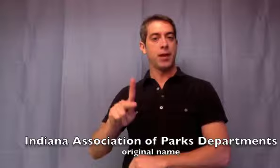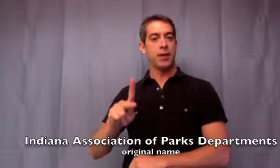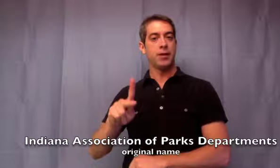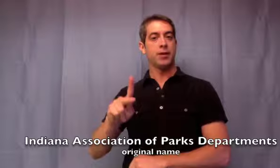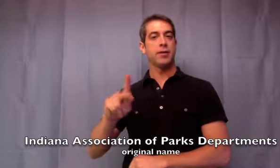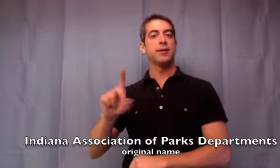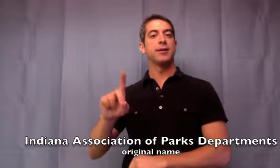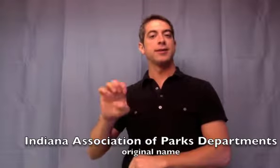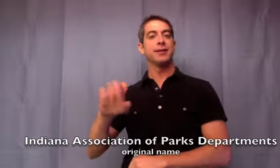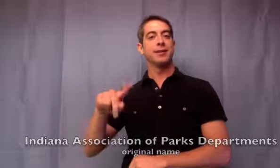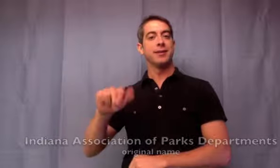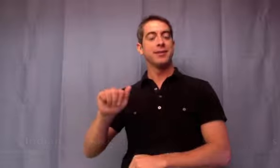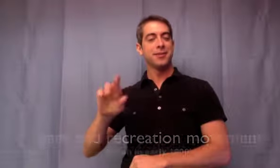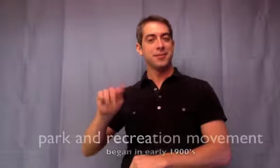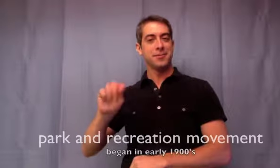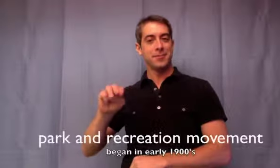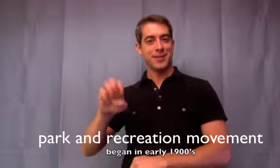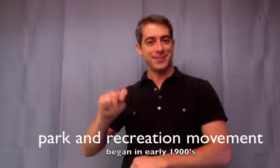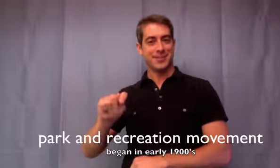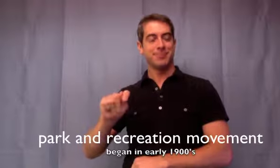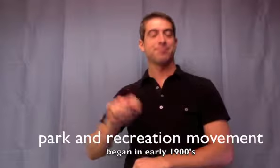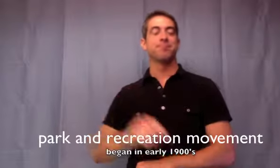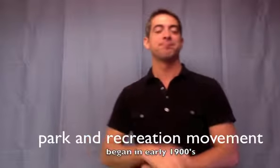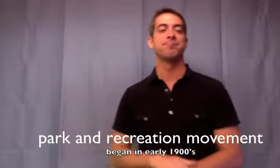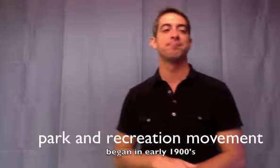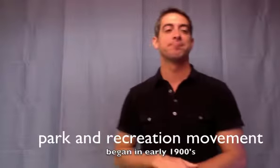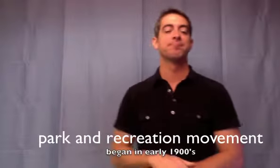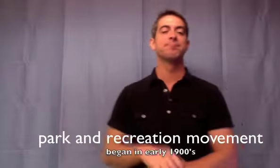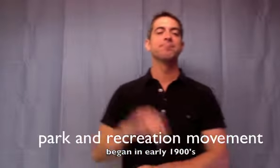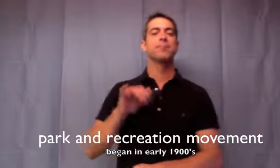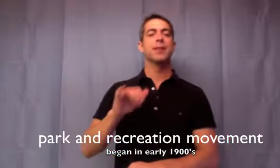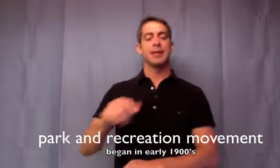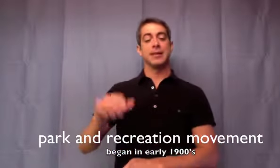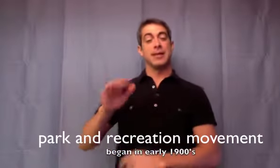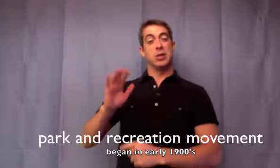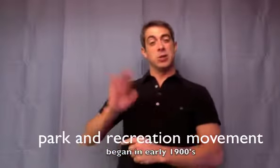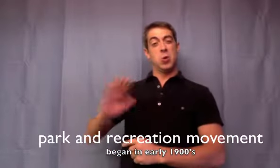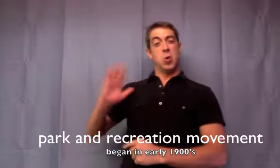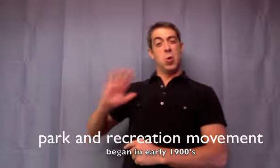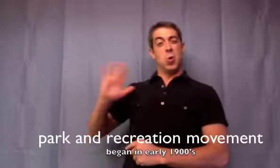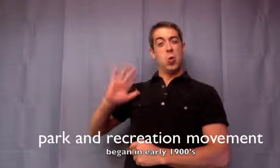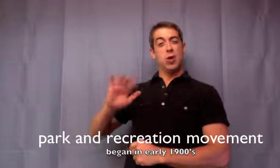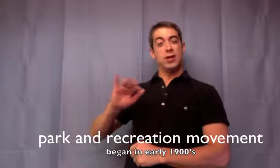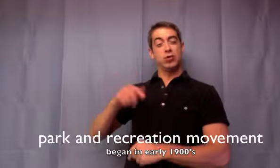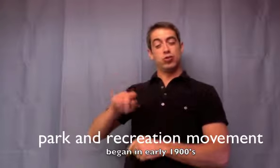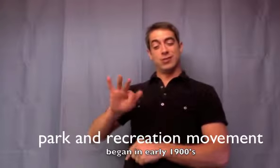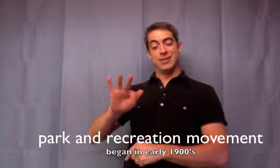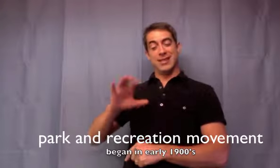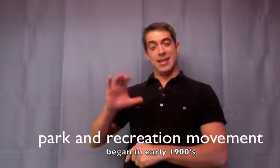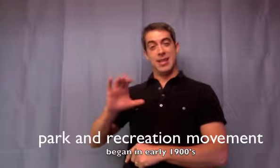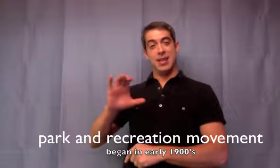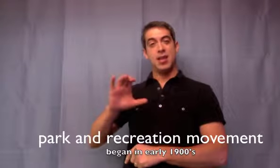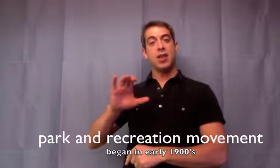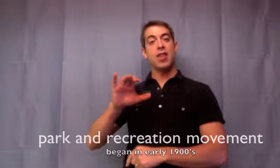The park and recreation movement of the early part of the 1900s was begun